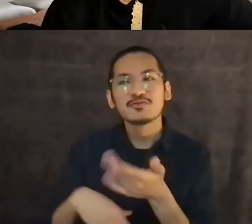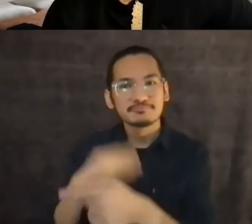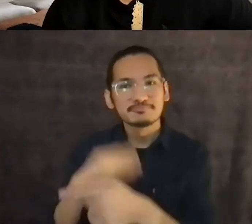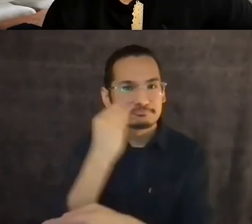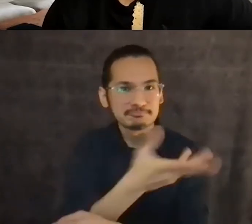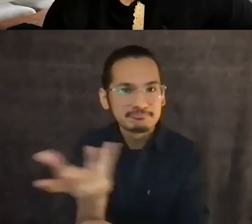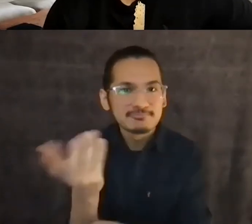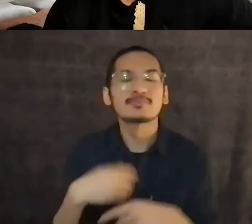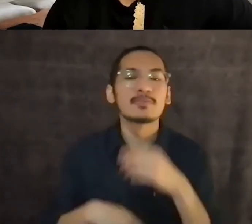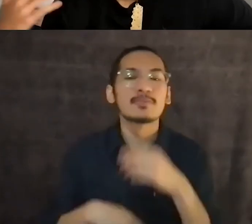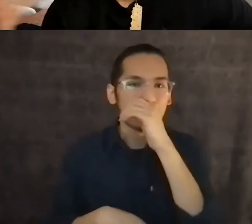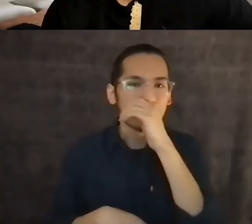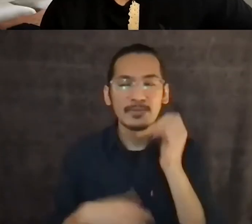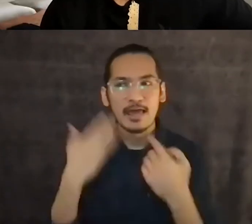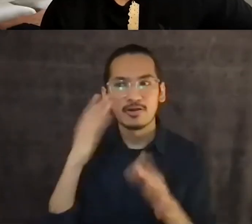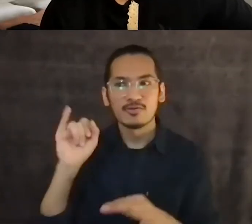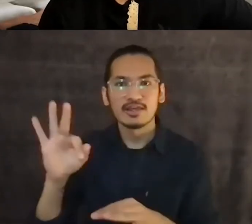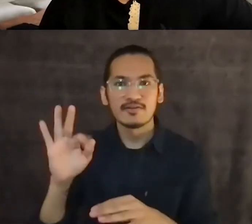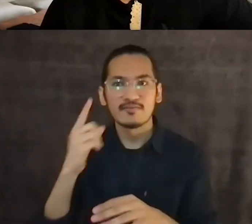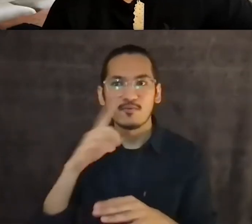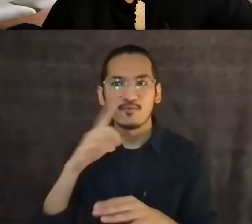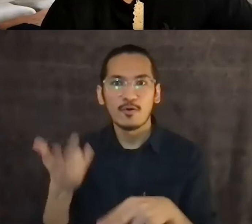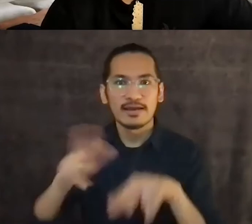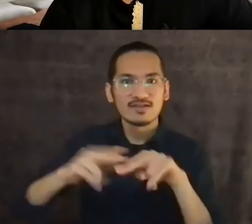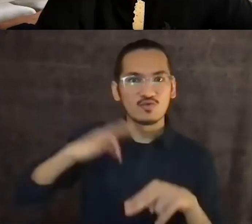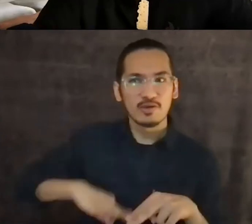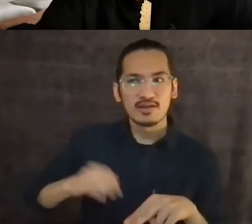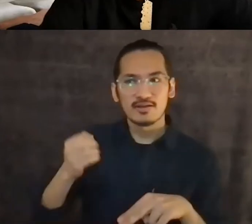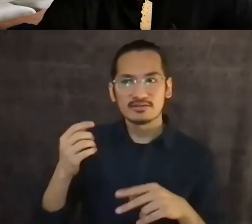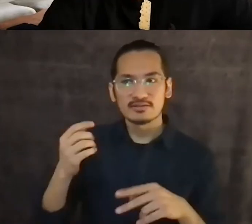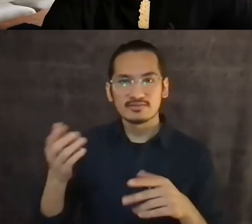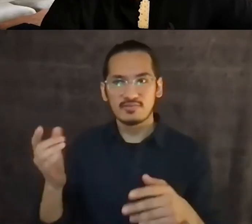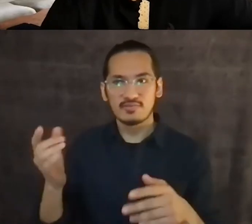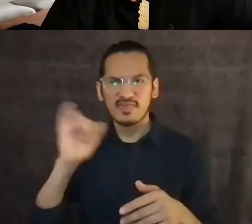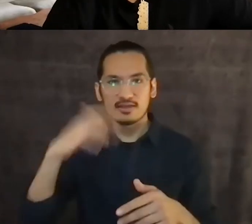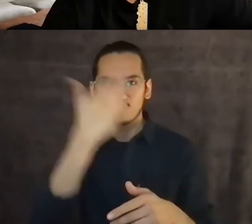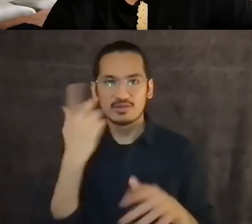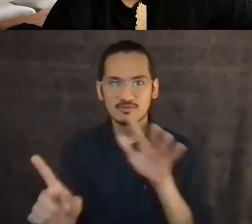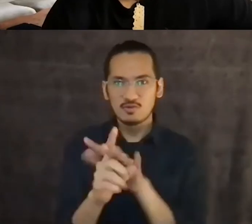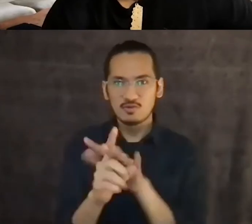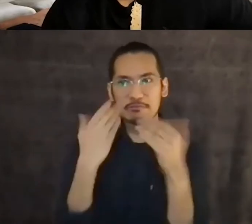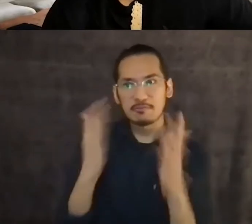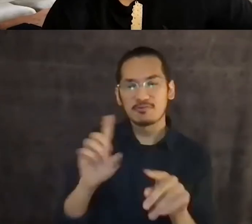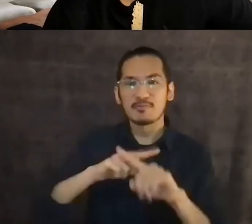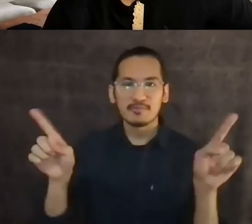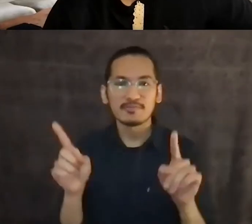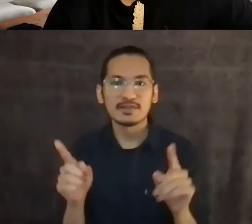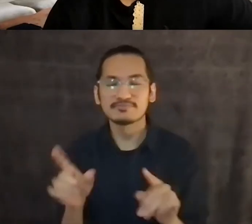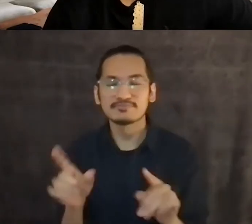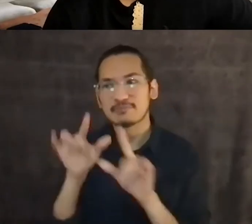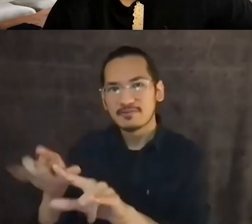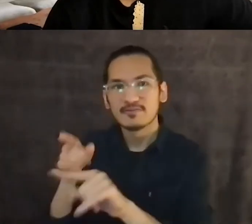I don't know if she's here for, for extra credit or just cause she loves us, but either way, welcome. Um, how do you approach fellow scholars?